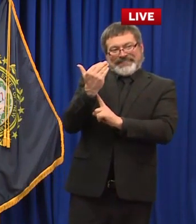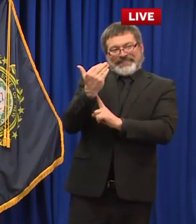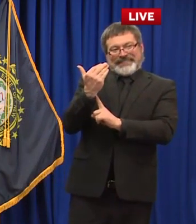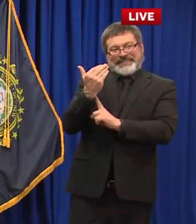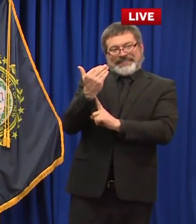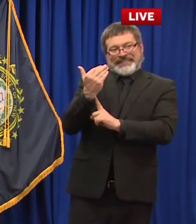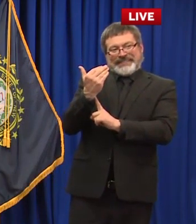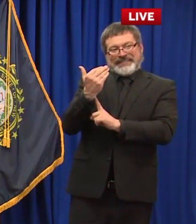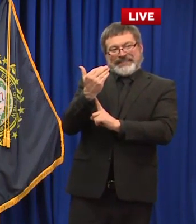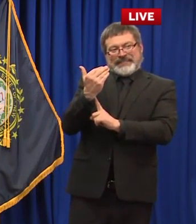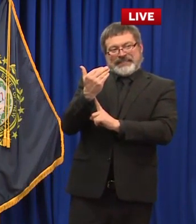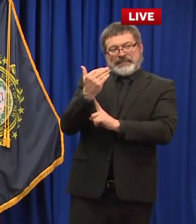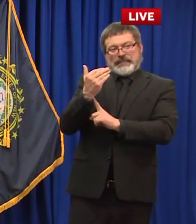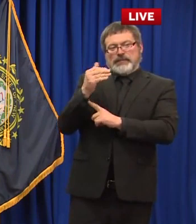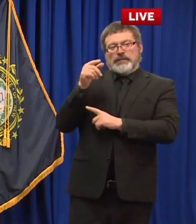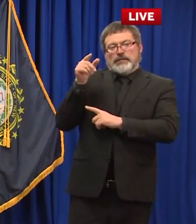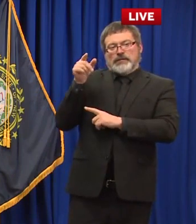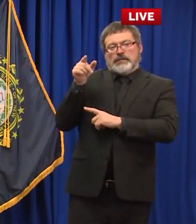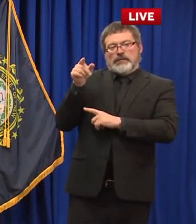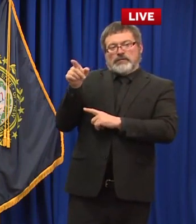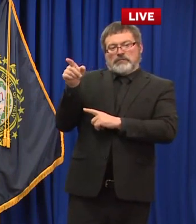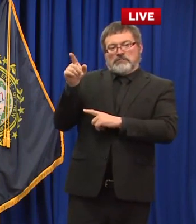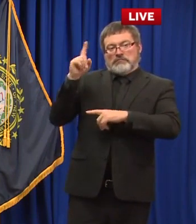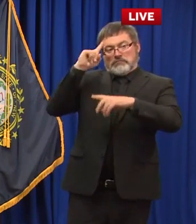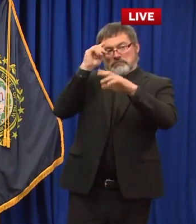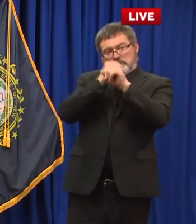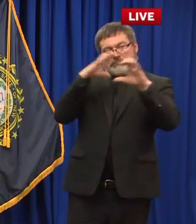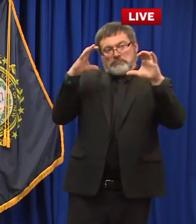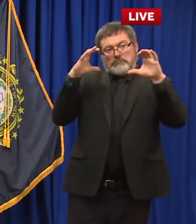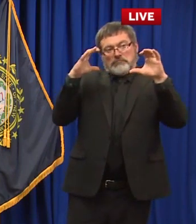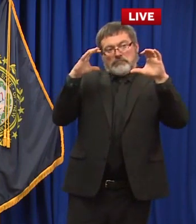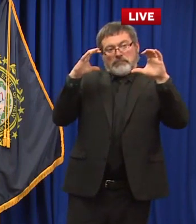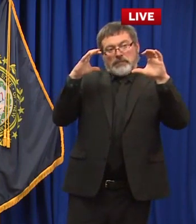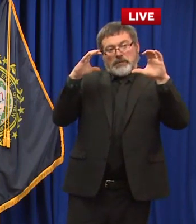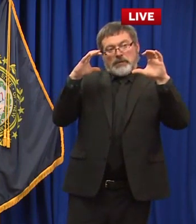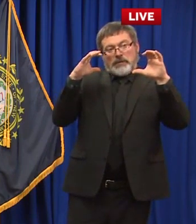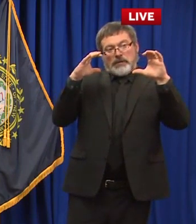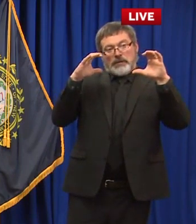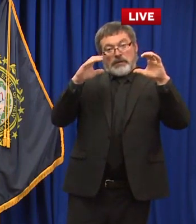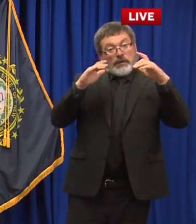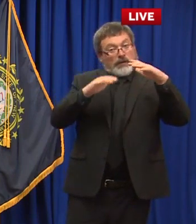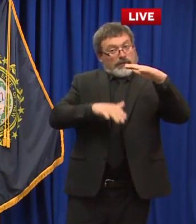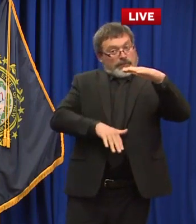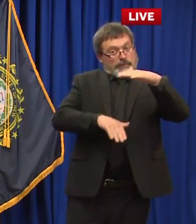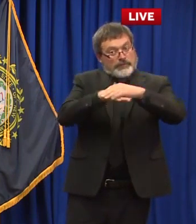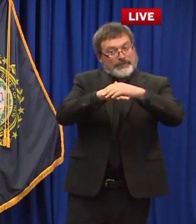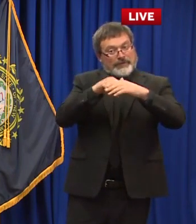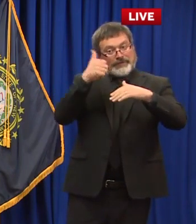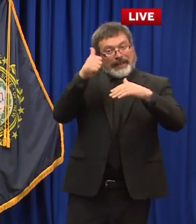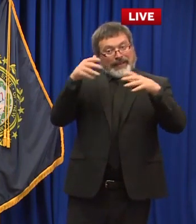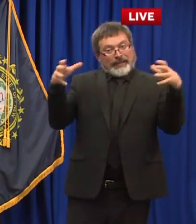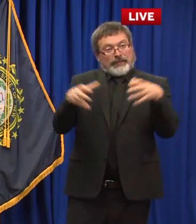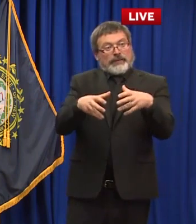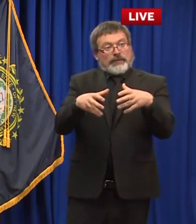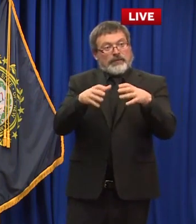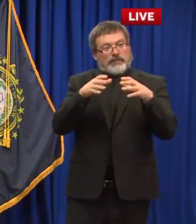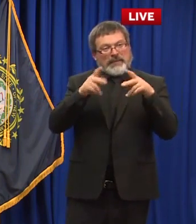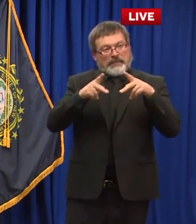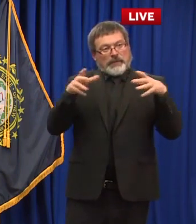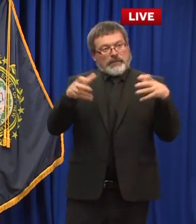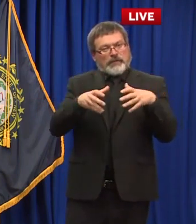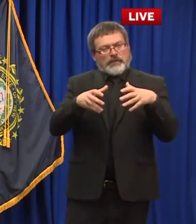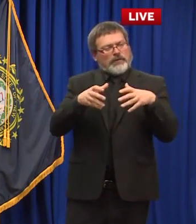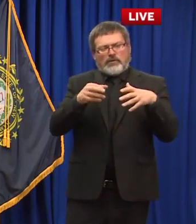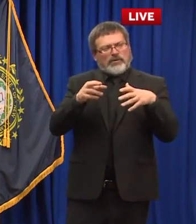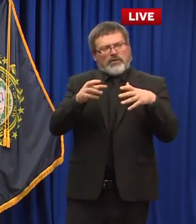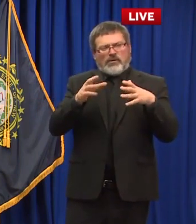gatherings of uh 10 or or more in other words um so um adult recreation